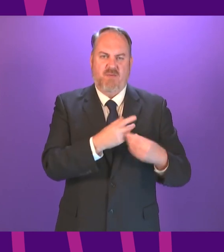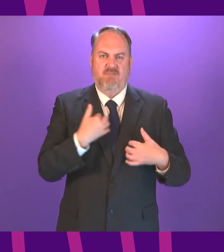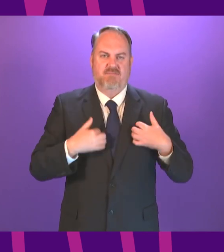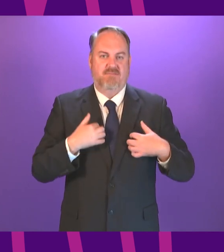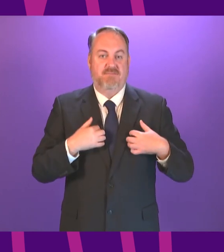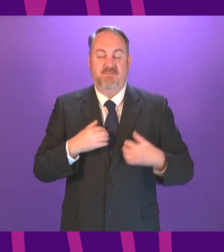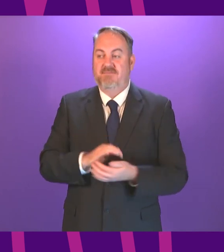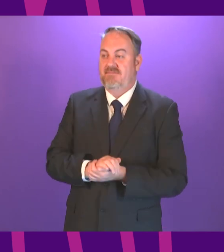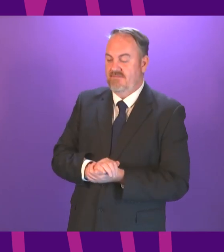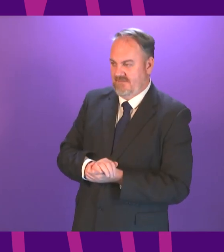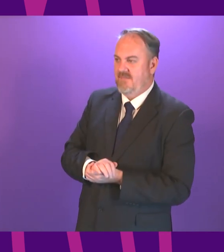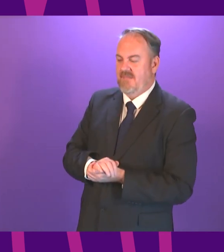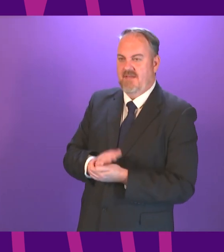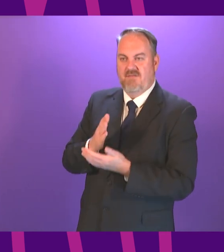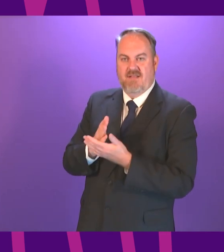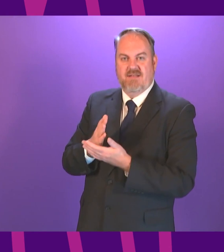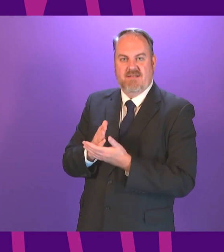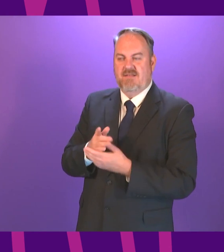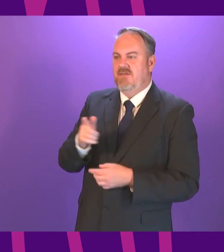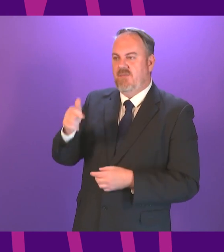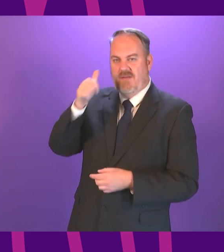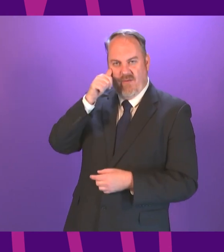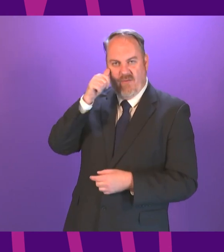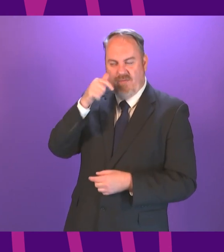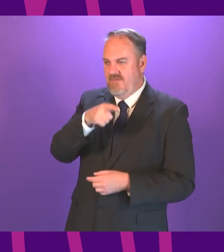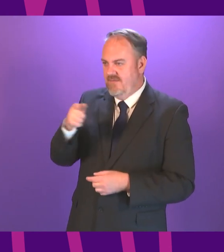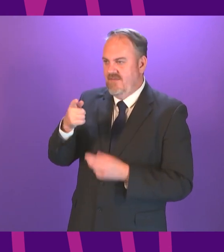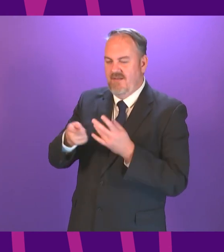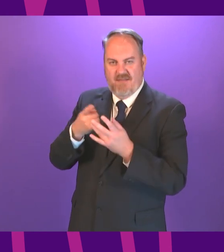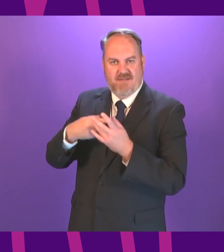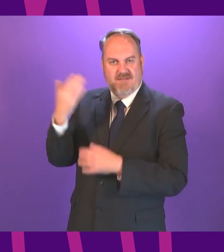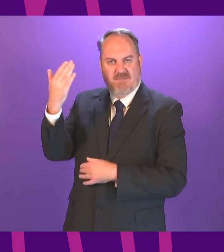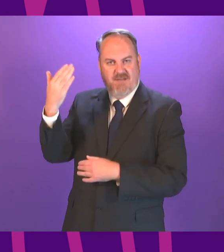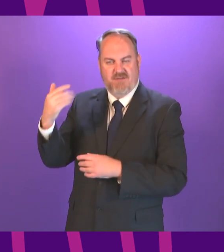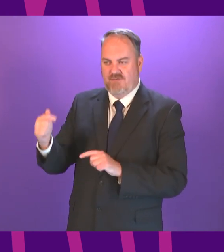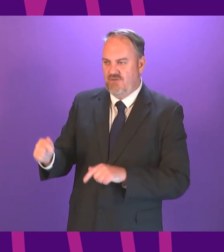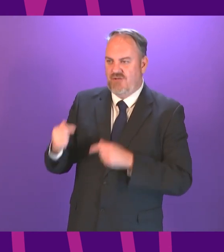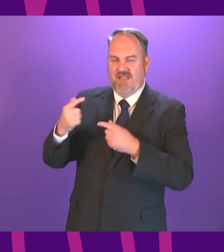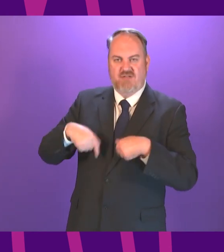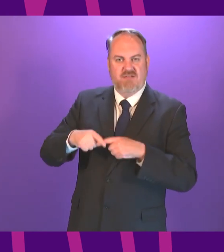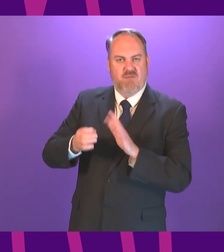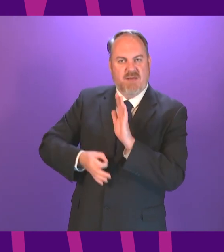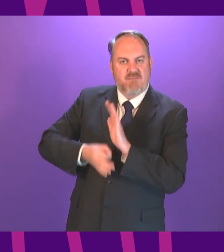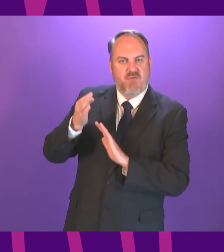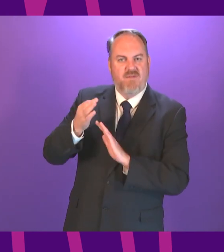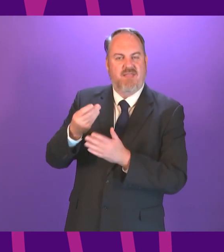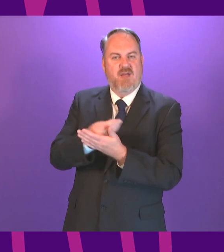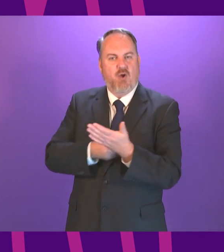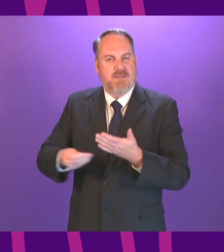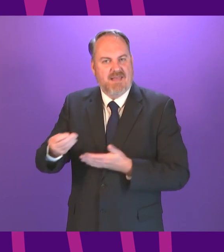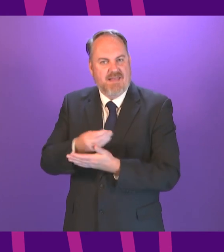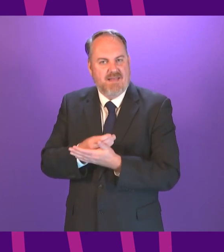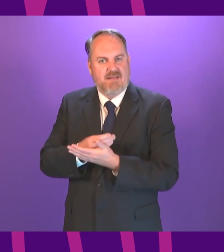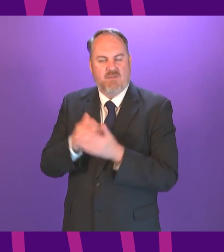challenged us challenged all of us in relation to the economy and challenged us in relation to an economy that